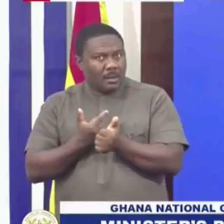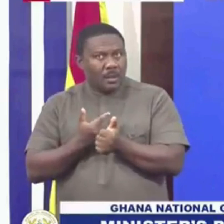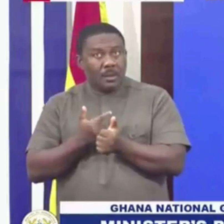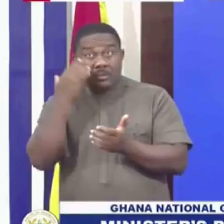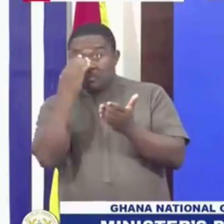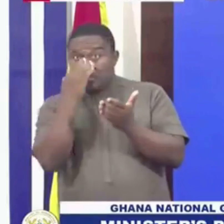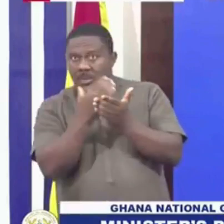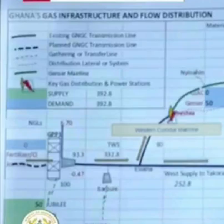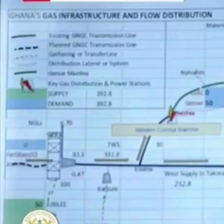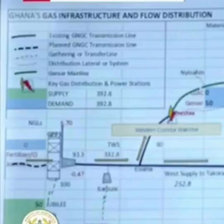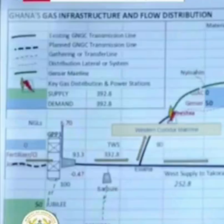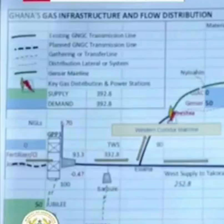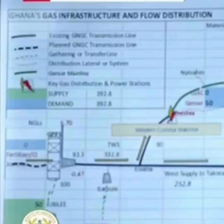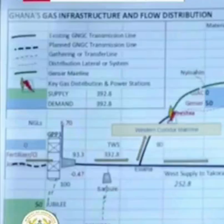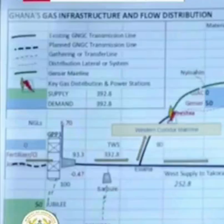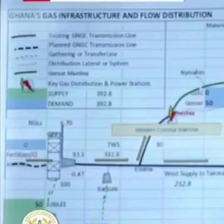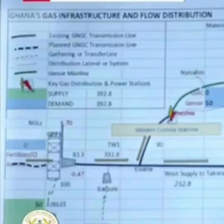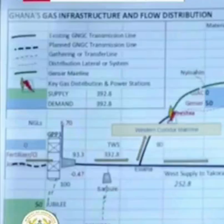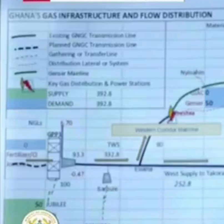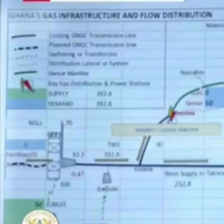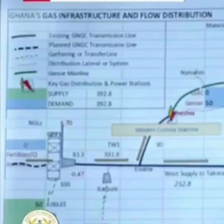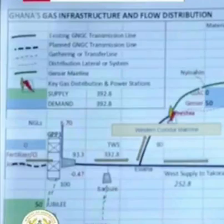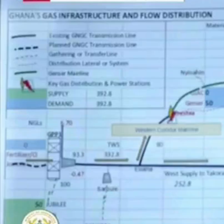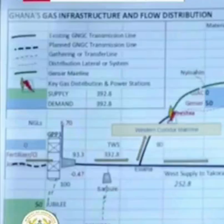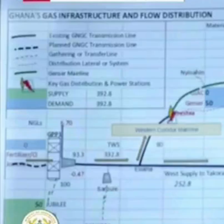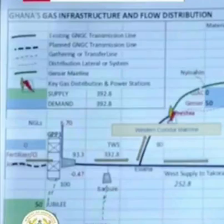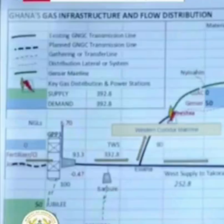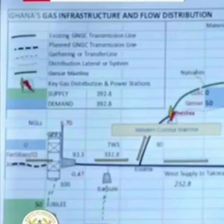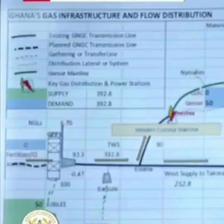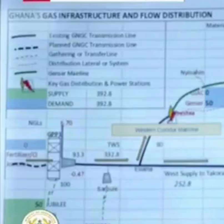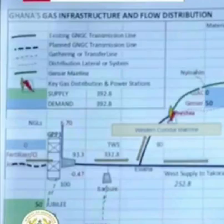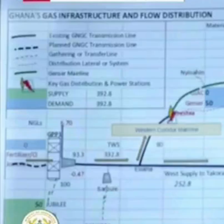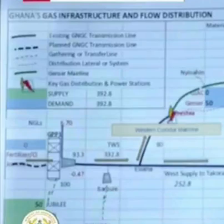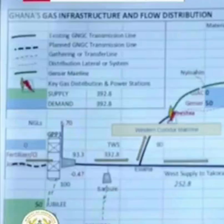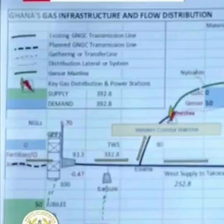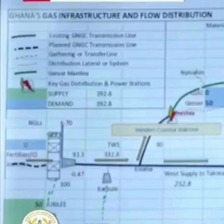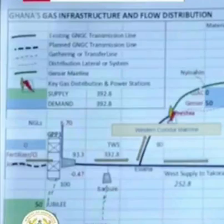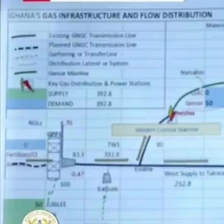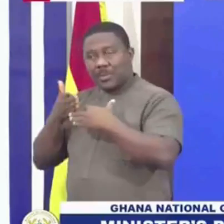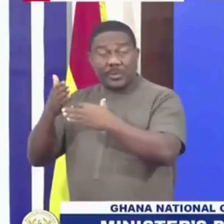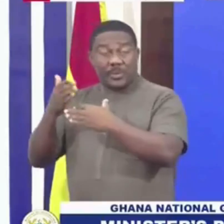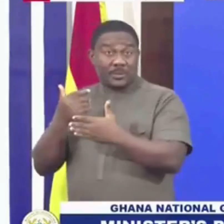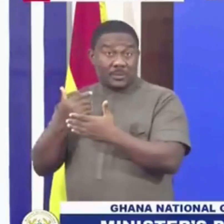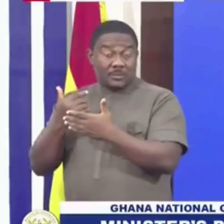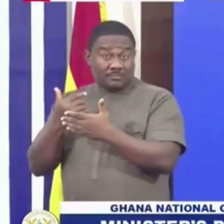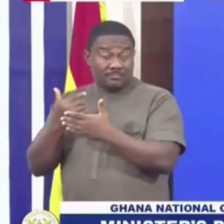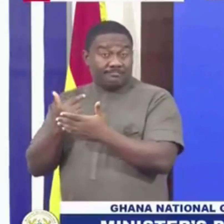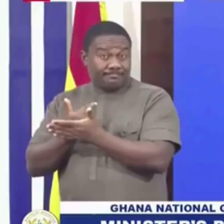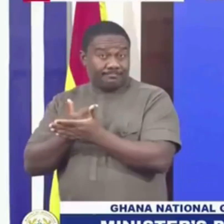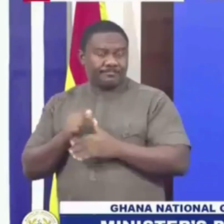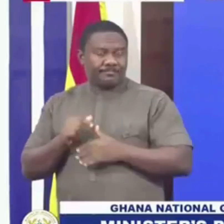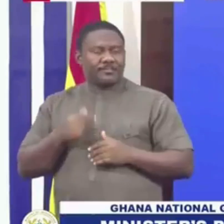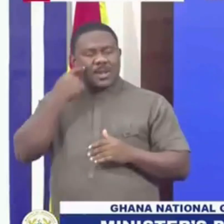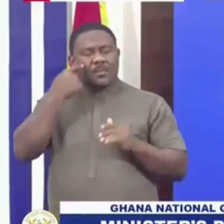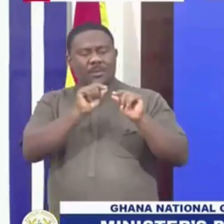And first, the green tells you where the gas sources are coming from. You see at the bottom